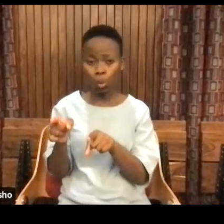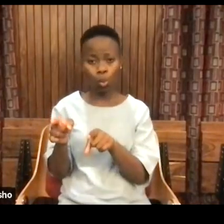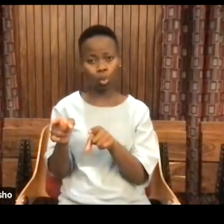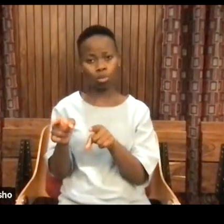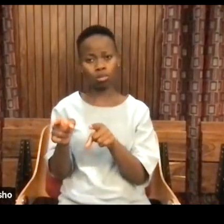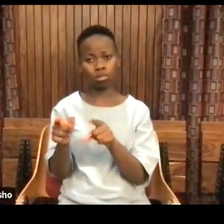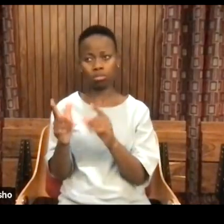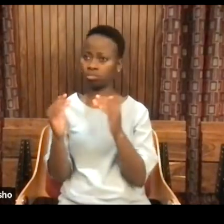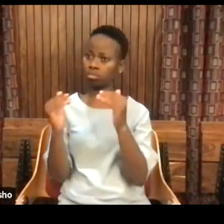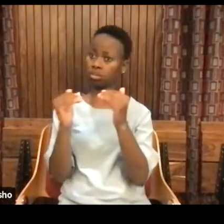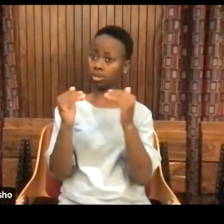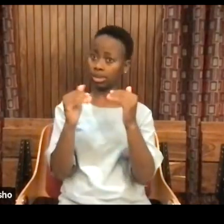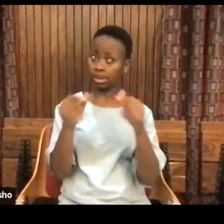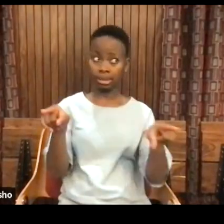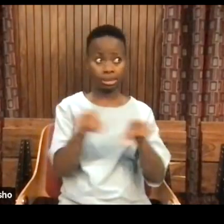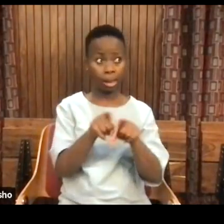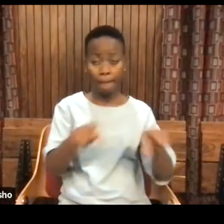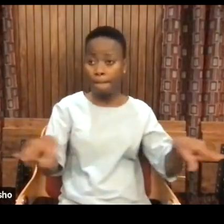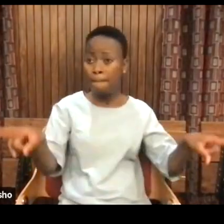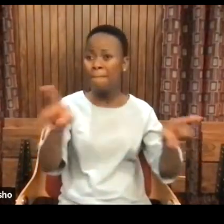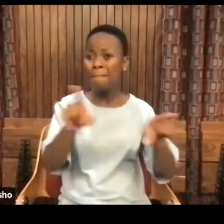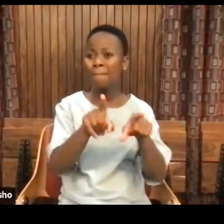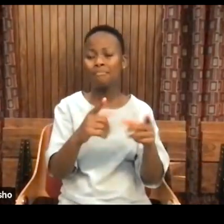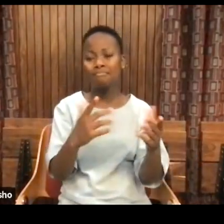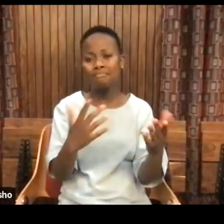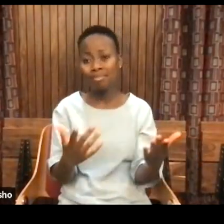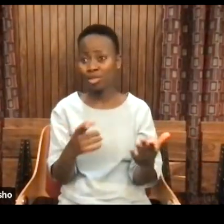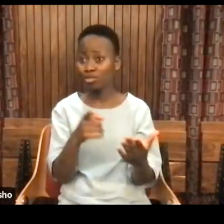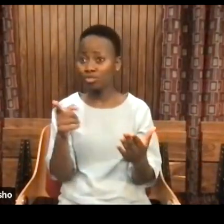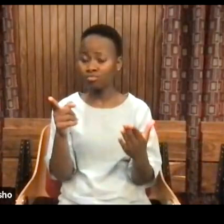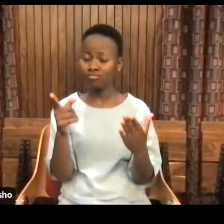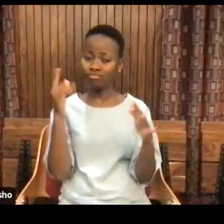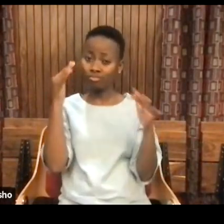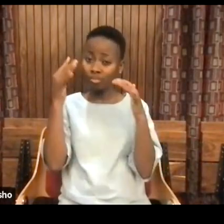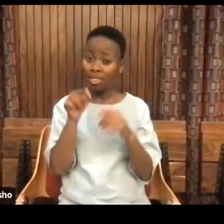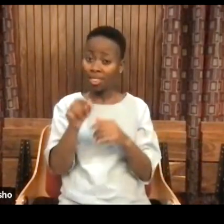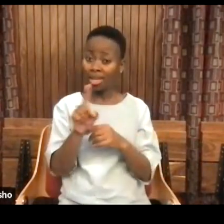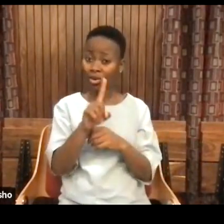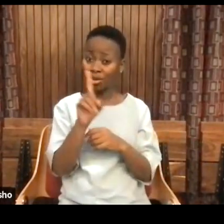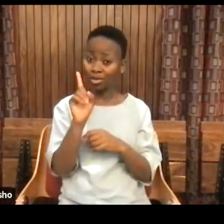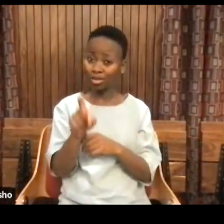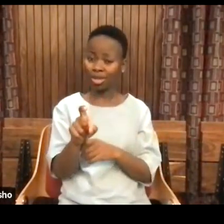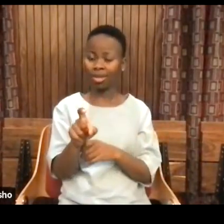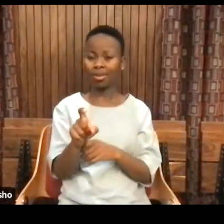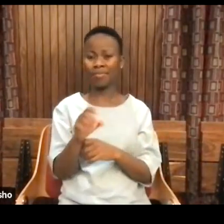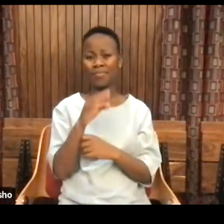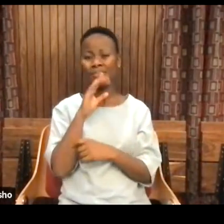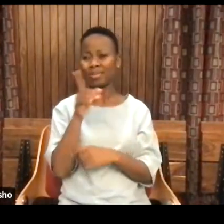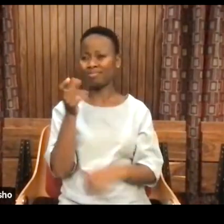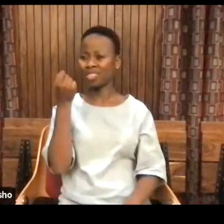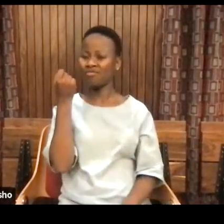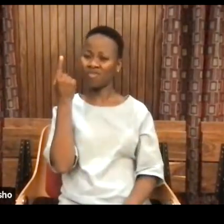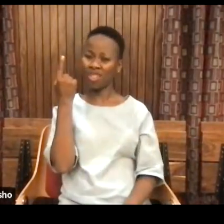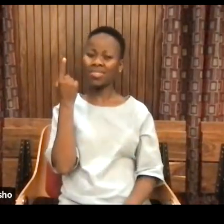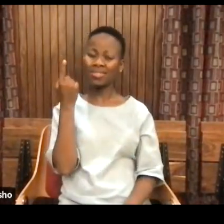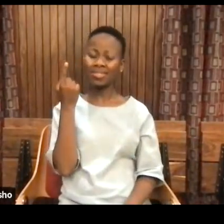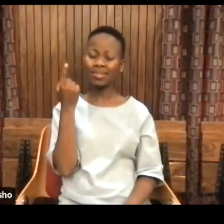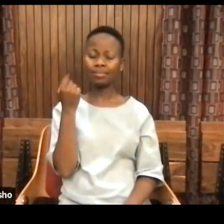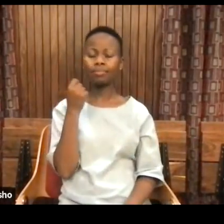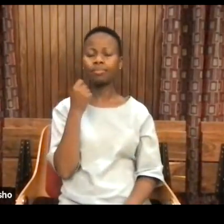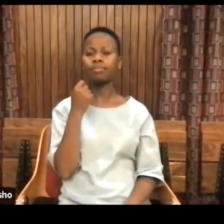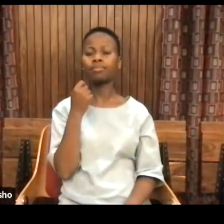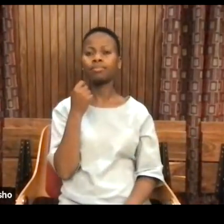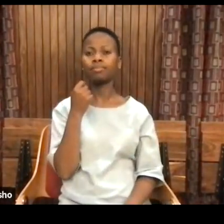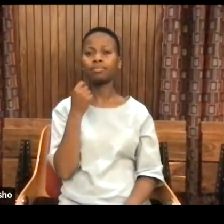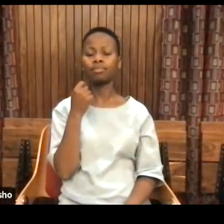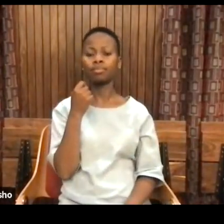be human? And so as you begin to interrogate that question, you begin to realize something. And the peculiar